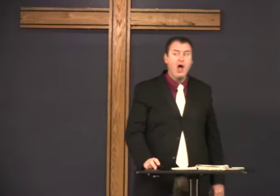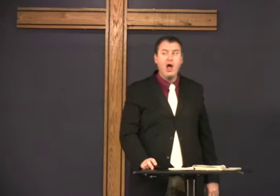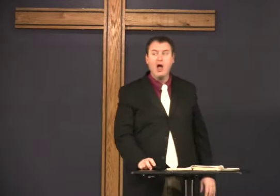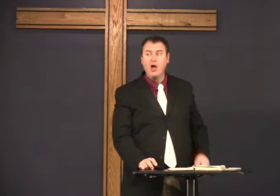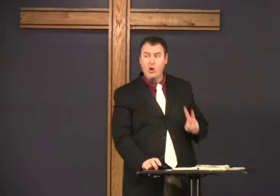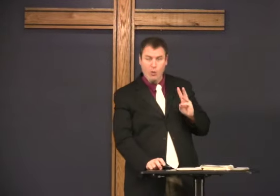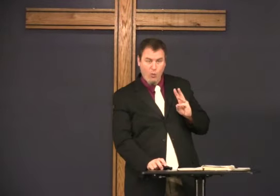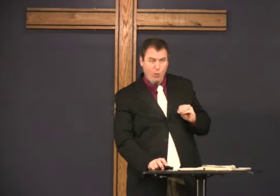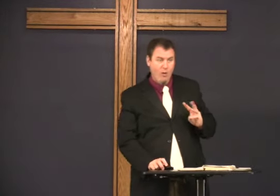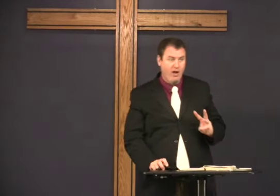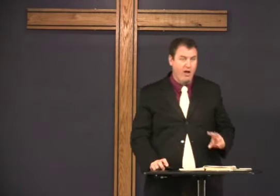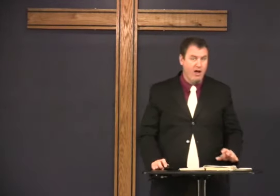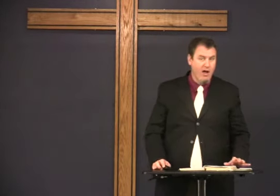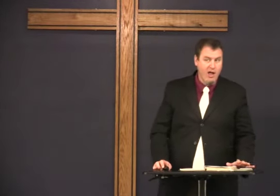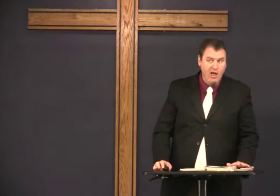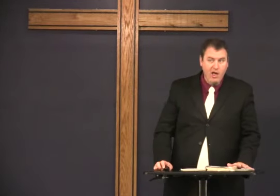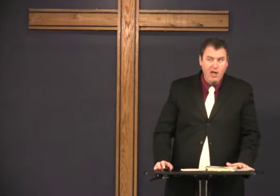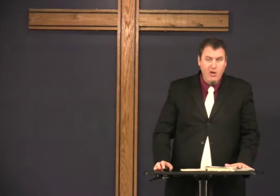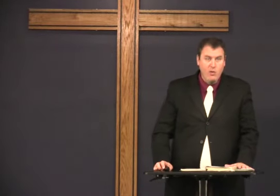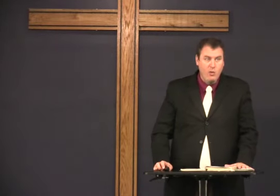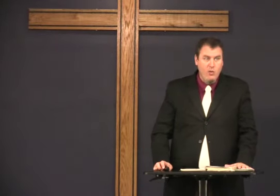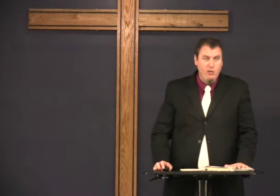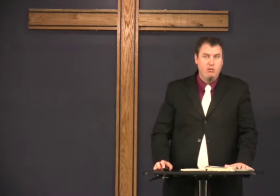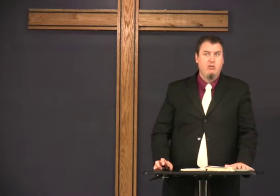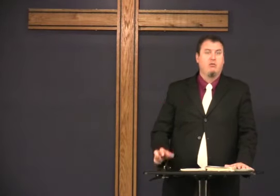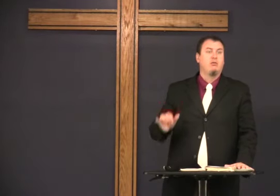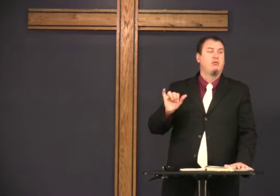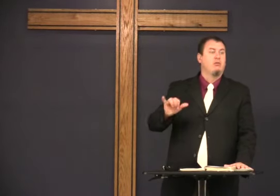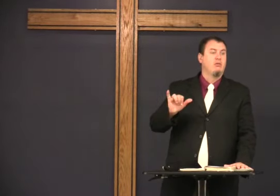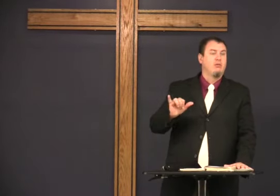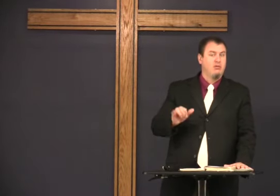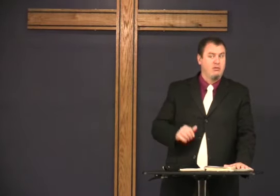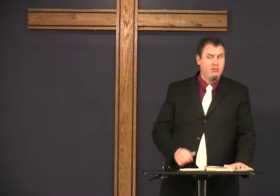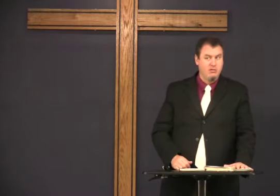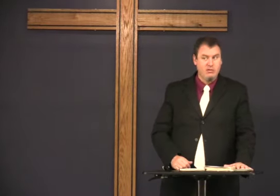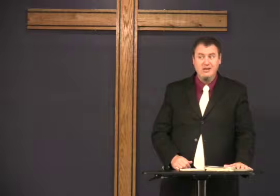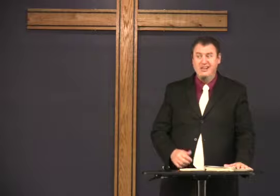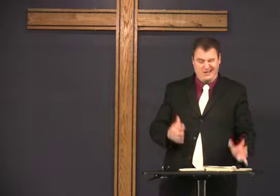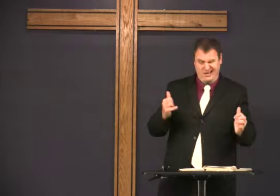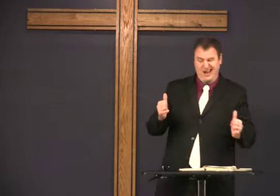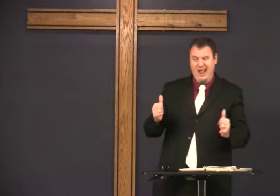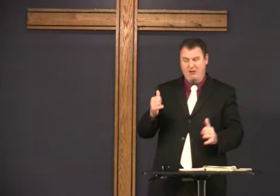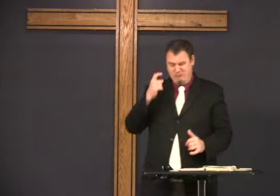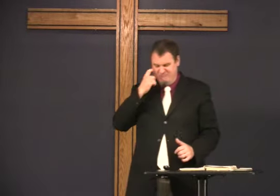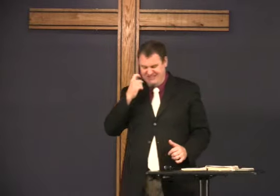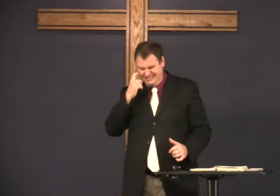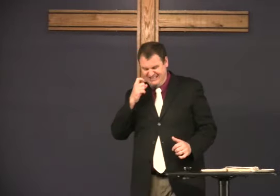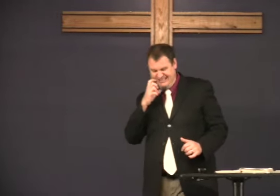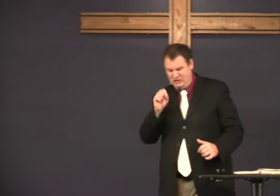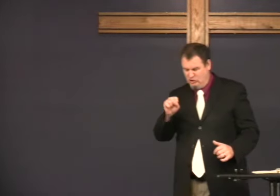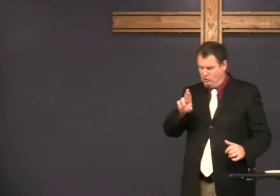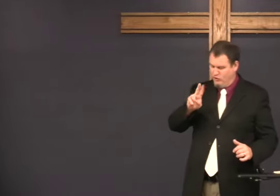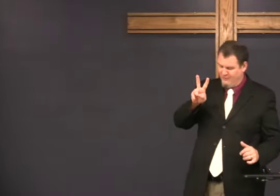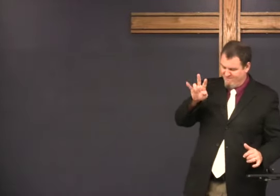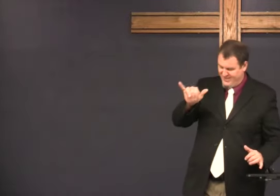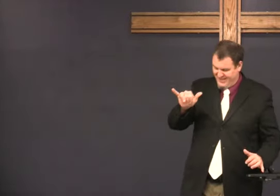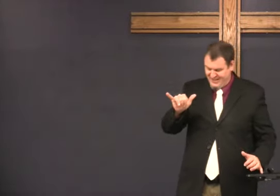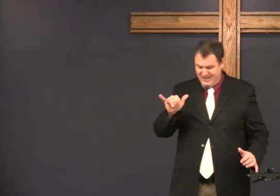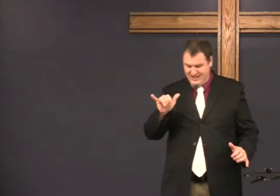faith than in America? Why? I don't know. The Now... Recently,